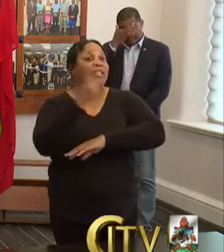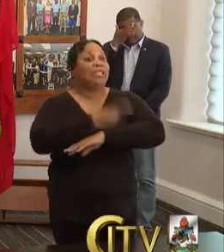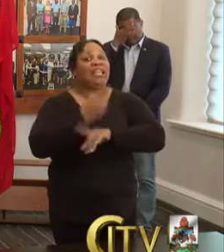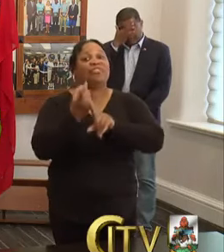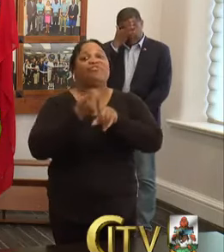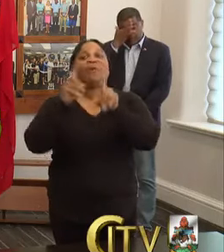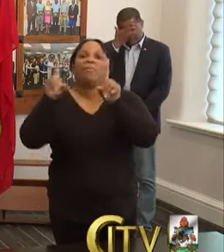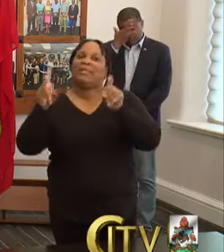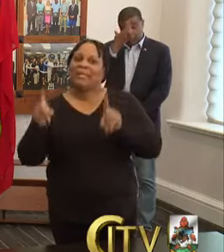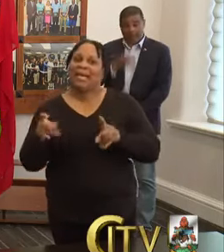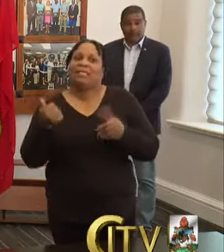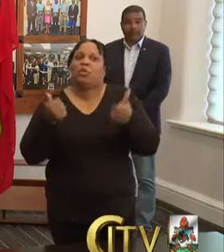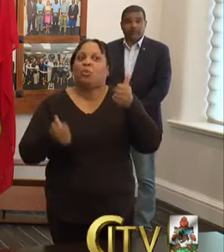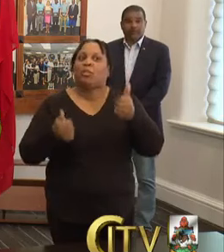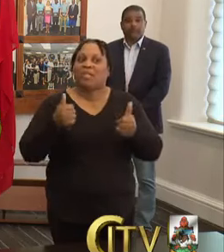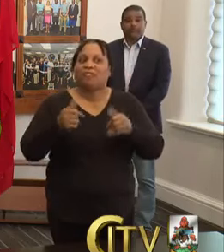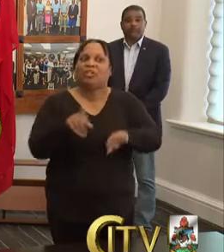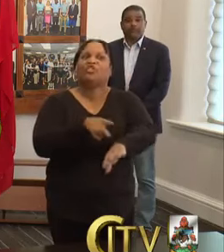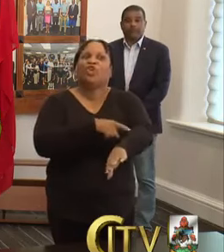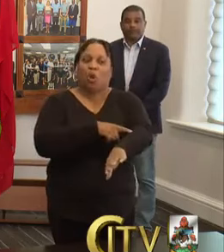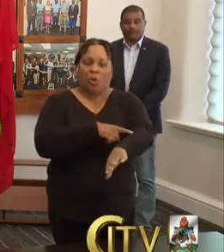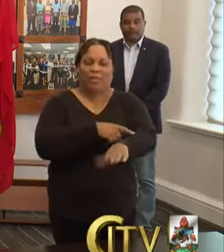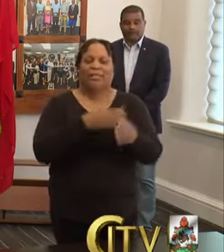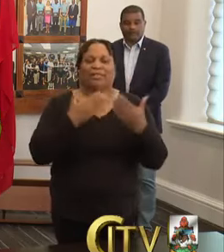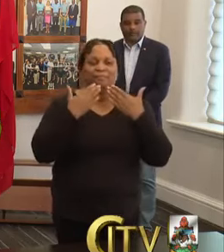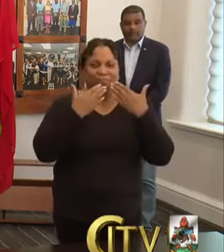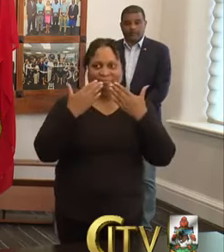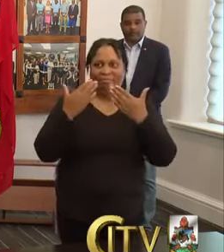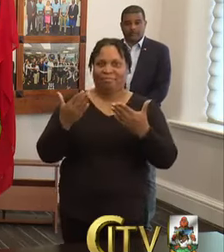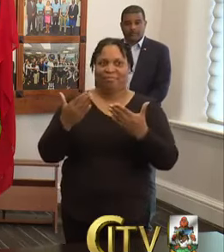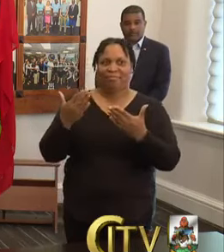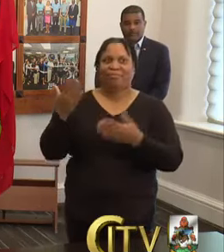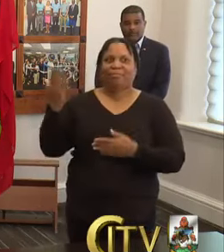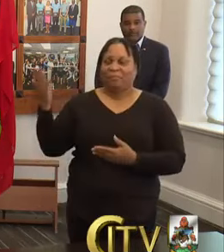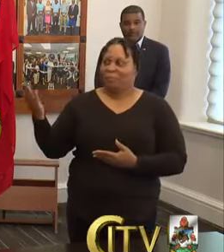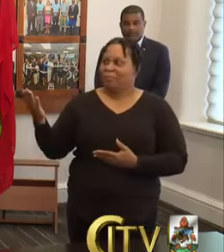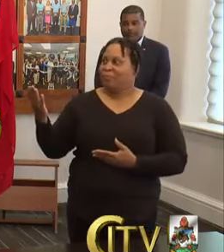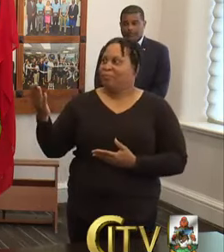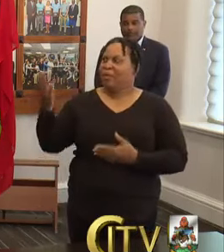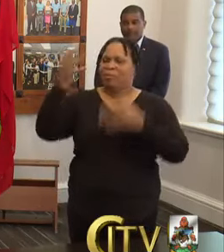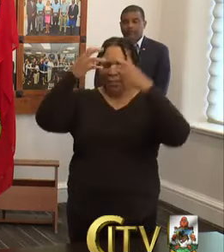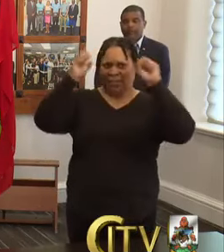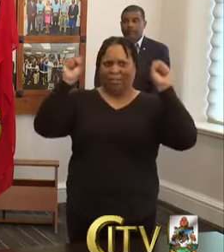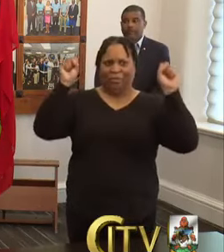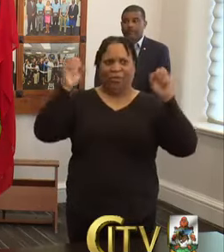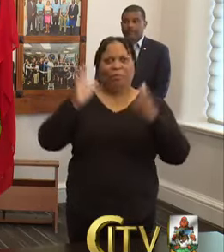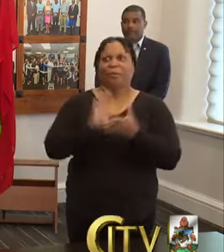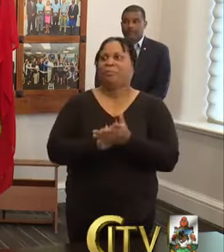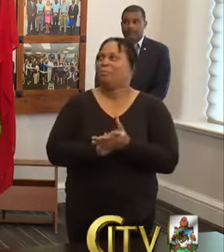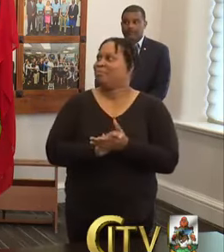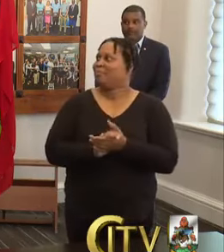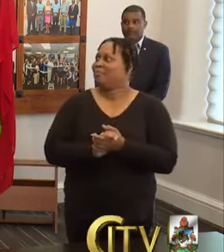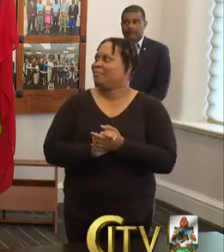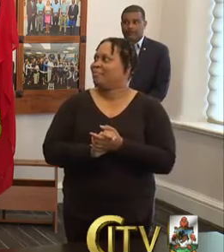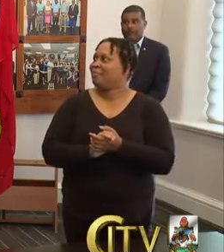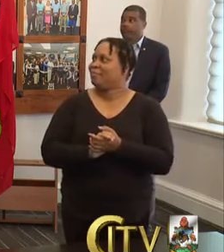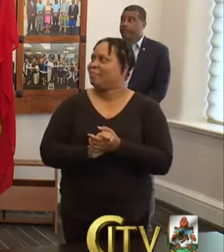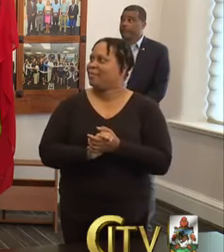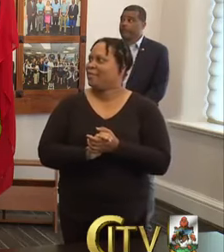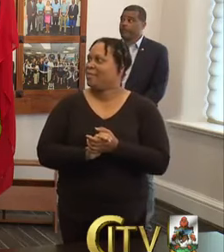longest. Okay. Okay. All right. Thank you very much. You're welcome. Mr. Premier, just